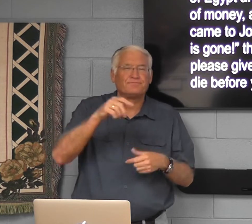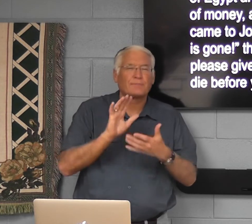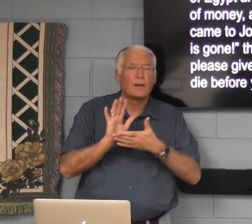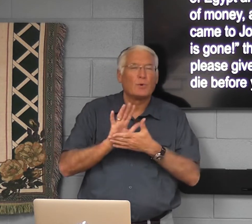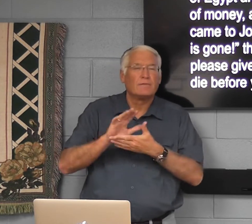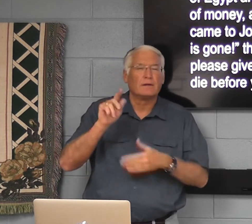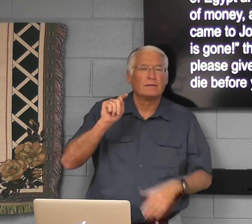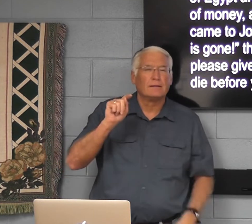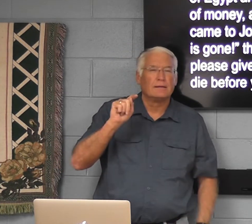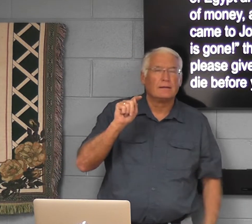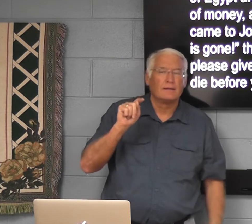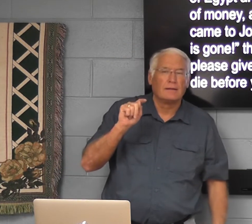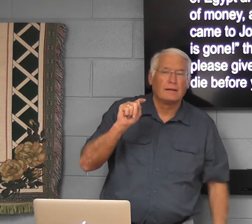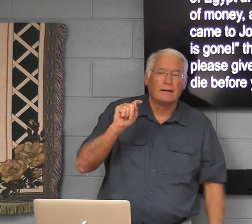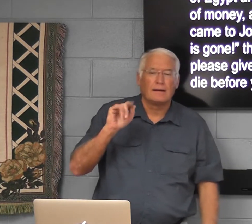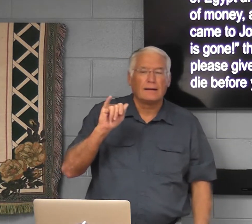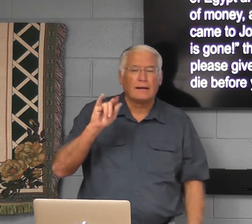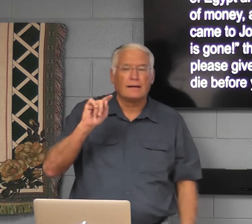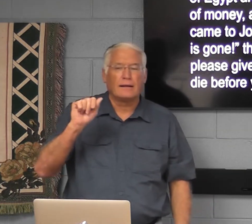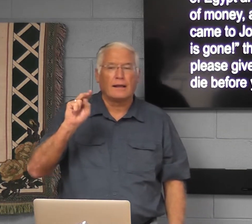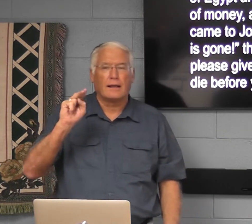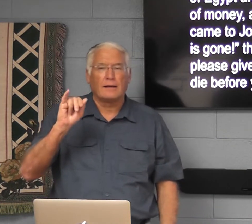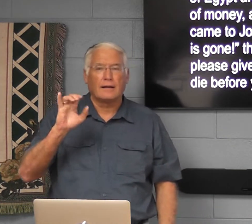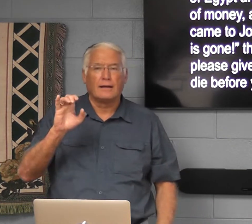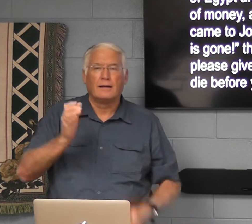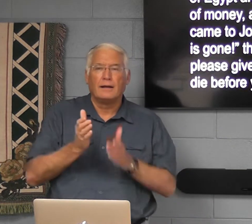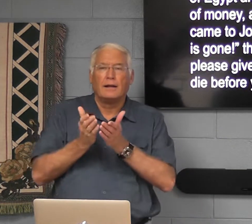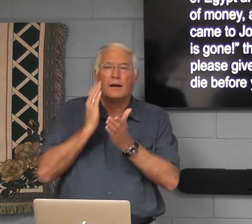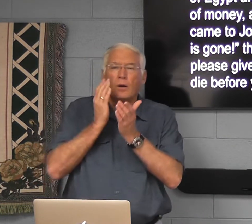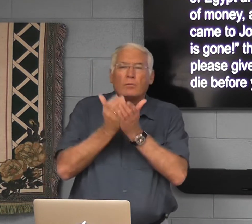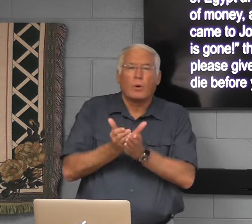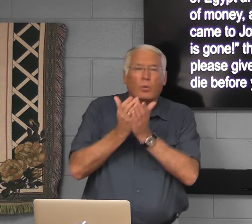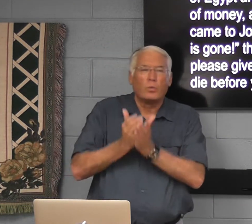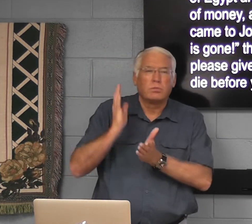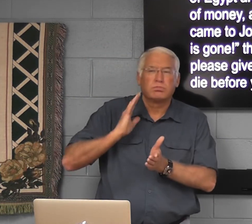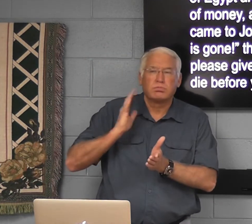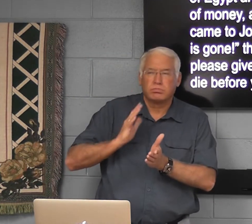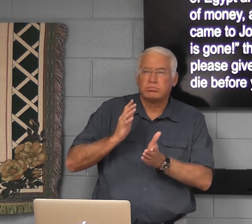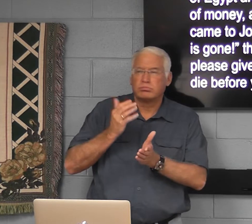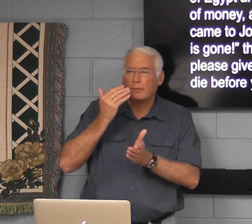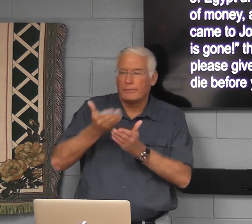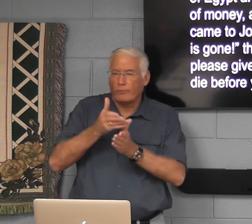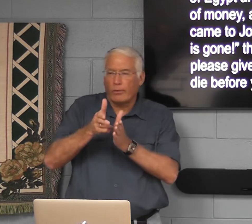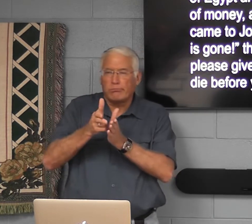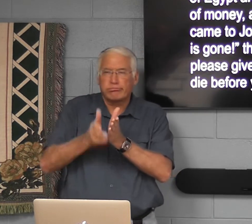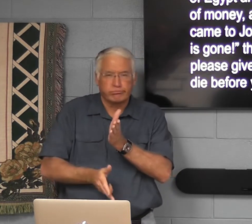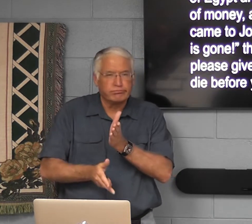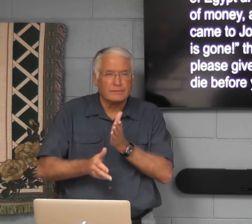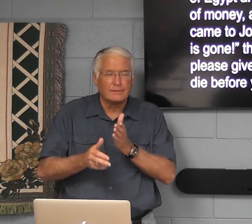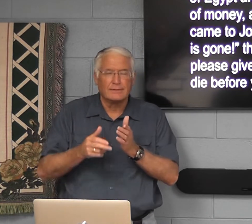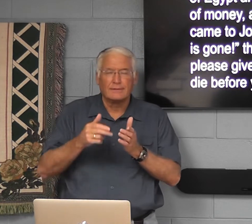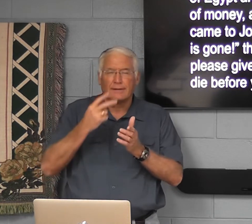So I remember the movie Titanic, you know, the ship that sank,